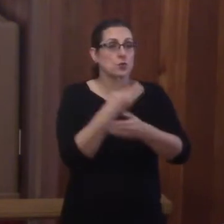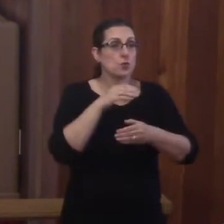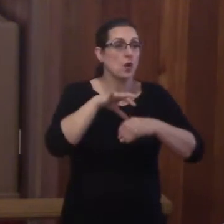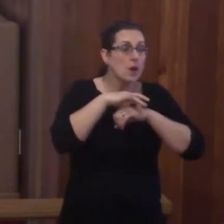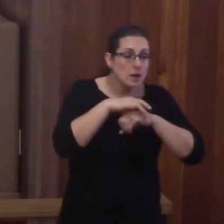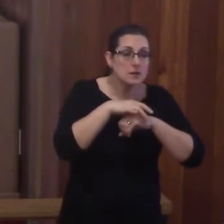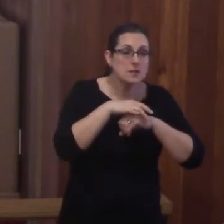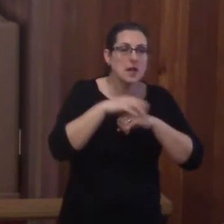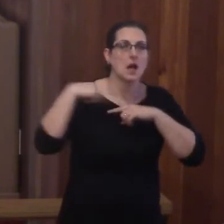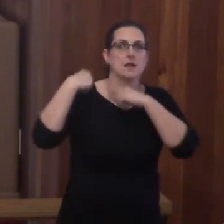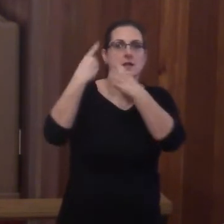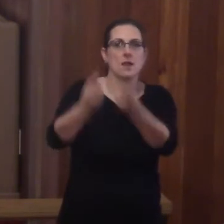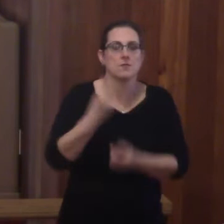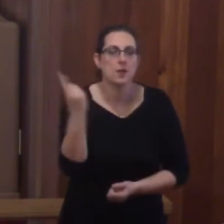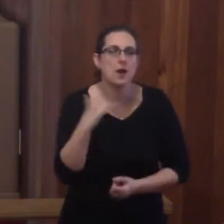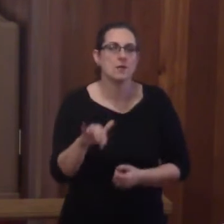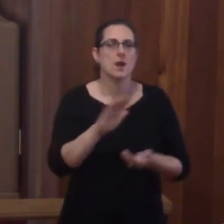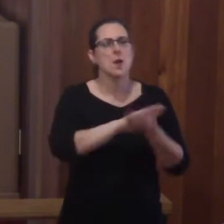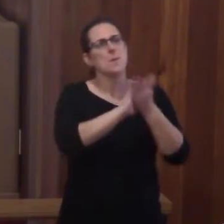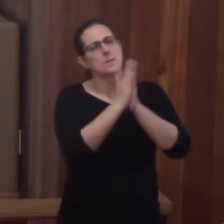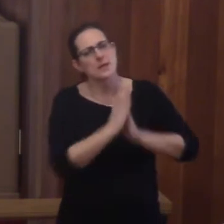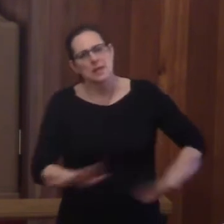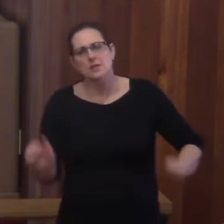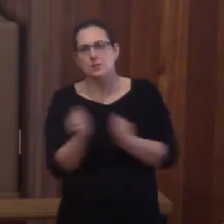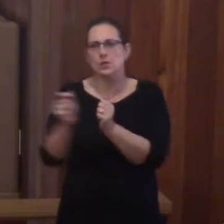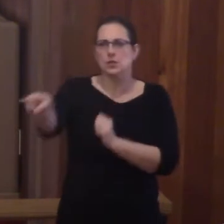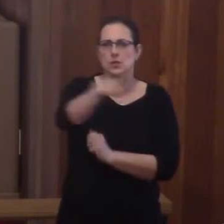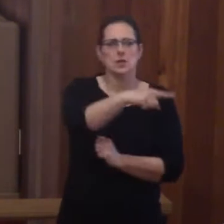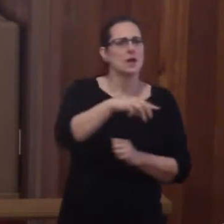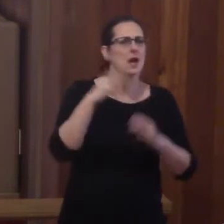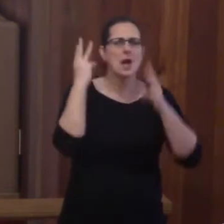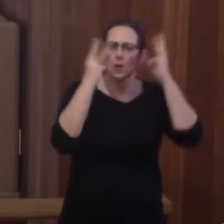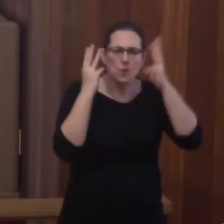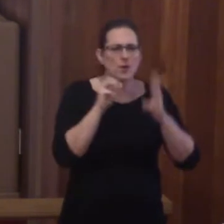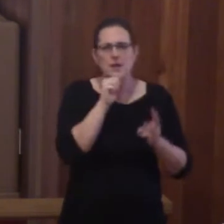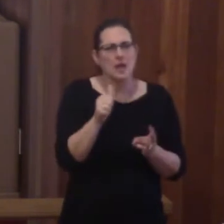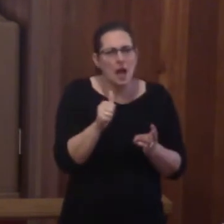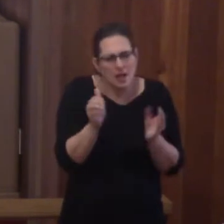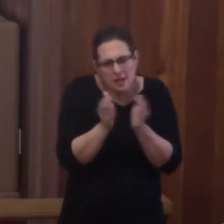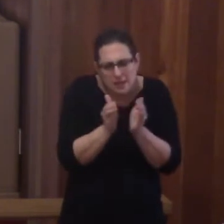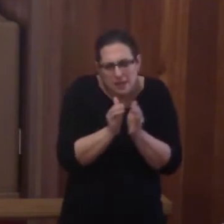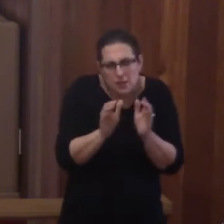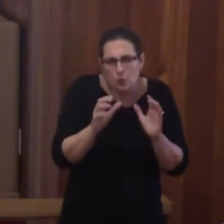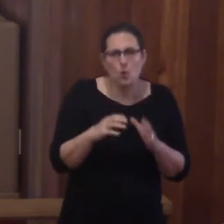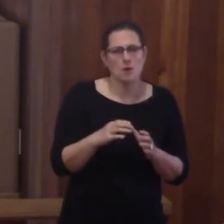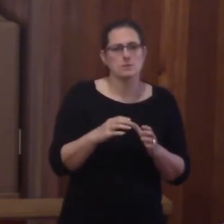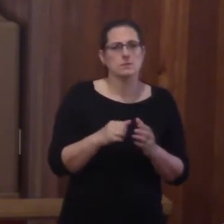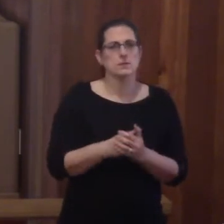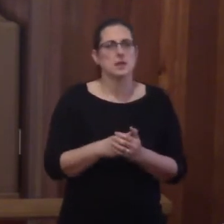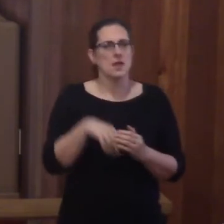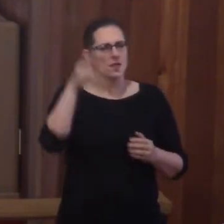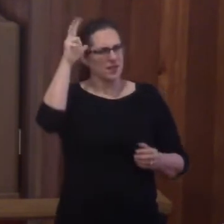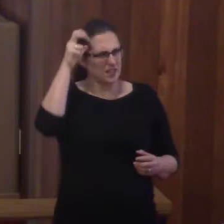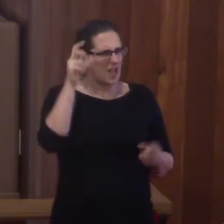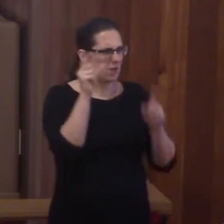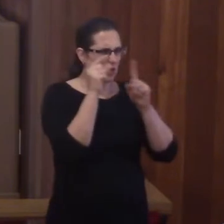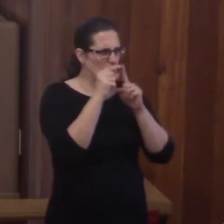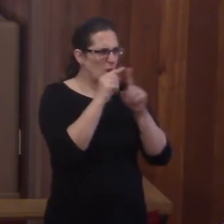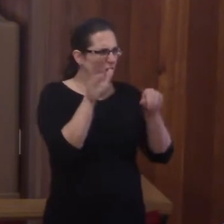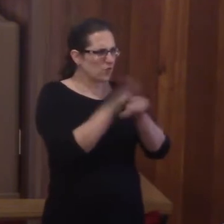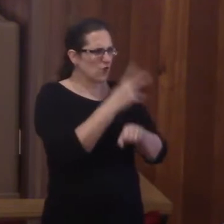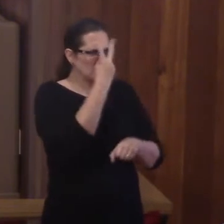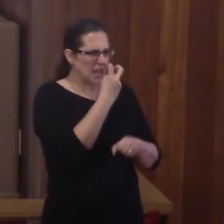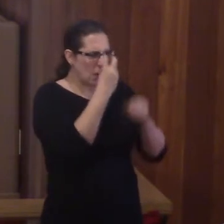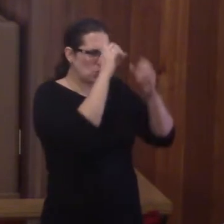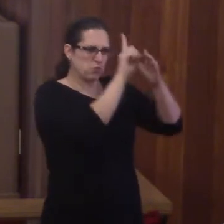eternity. So peace be with you, my friends, and may you worry not, little flock, for the devil's word of doubt is drowned out